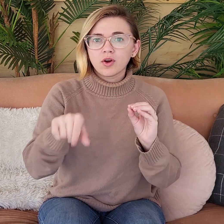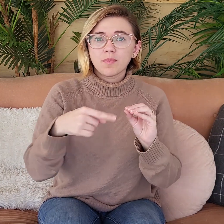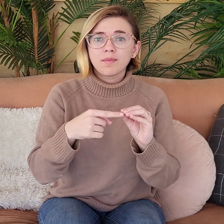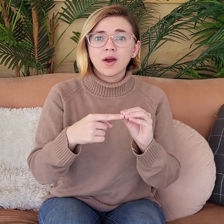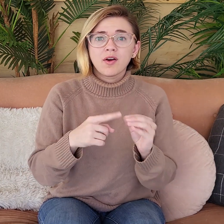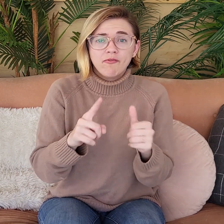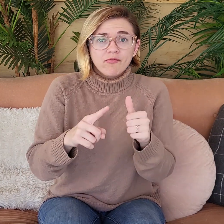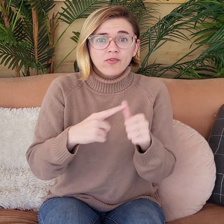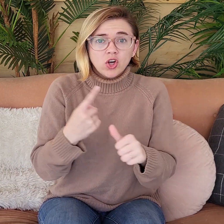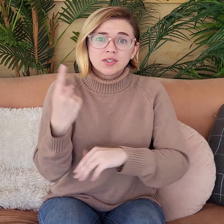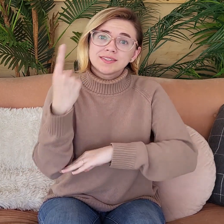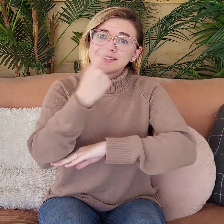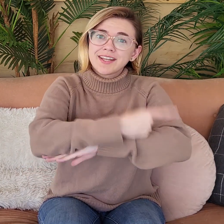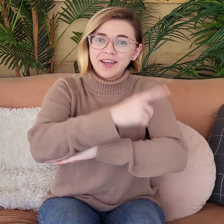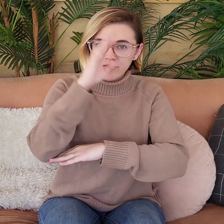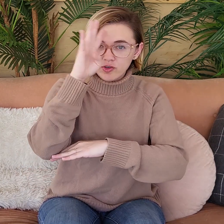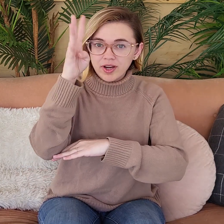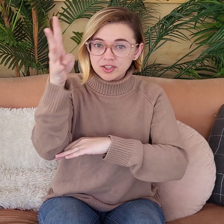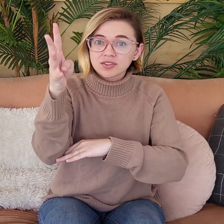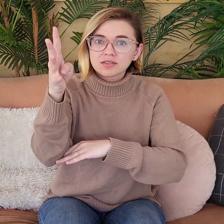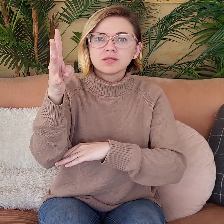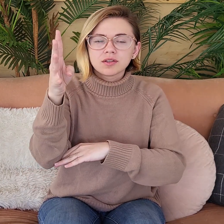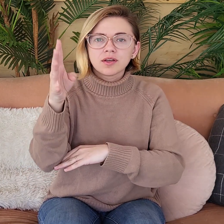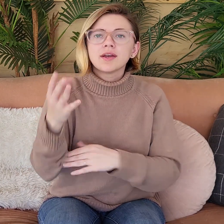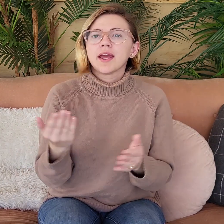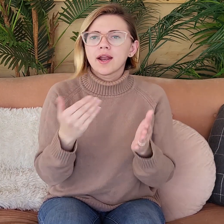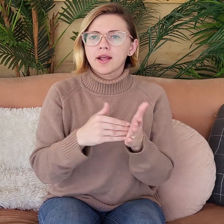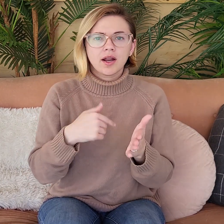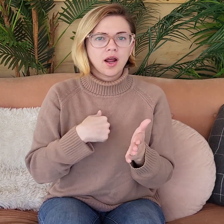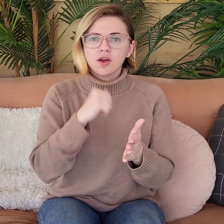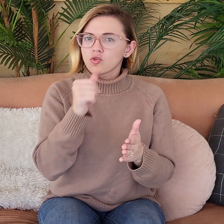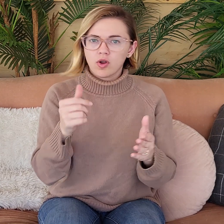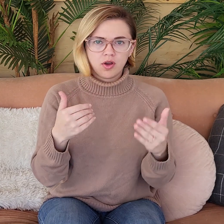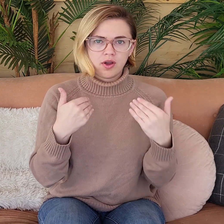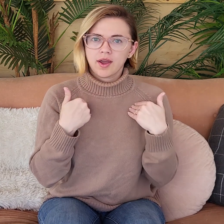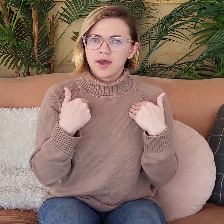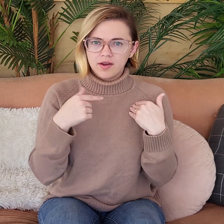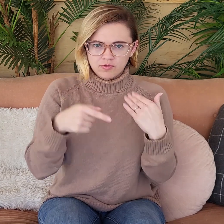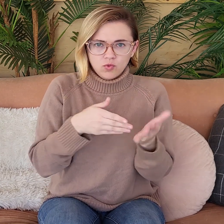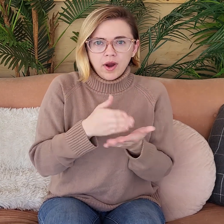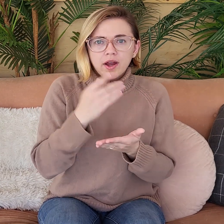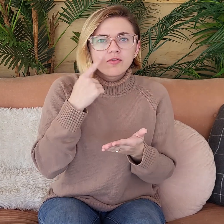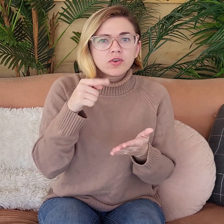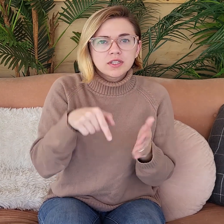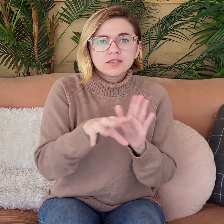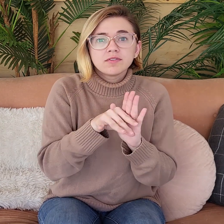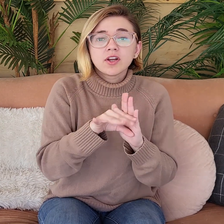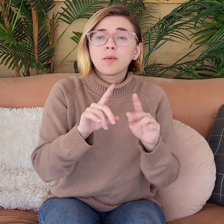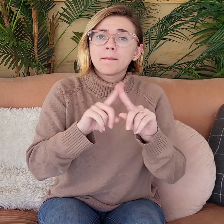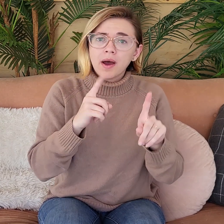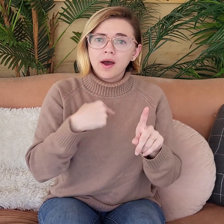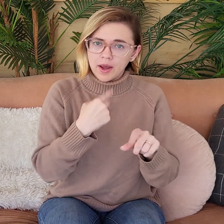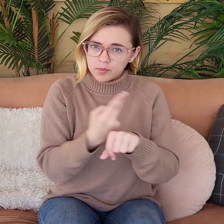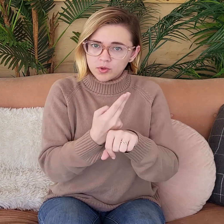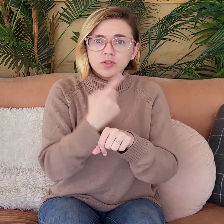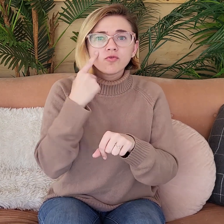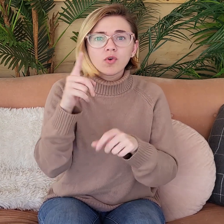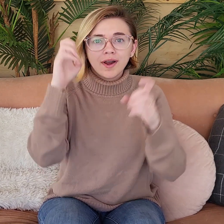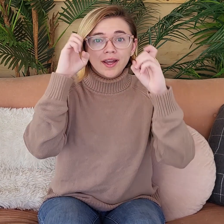short clip about the first day of creation. And once again, I do not own the rights for this video, but I am